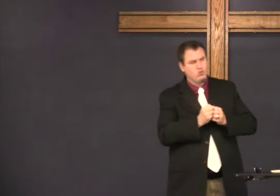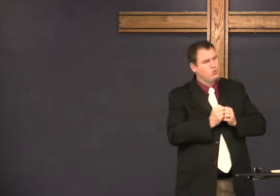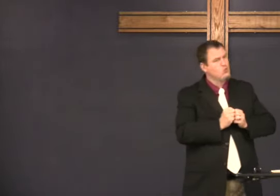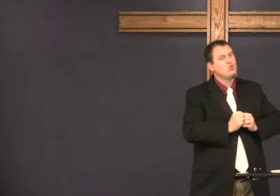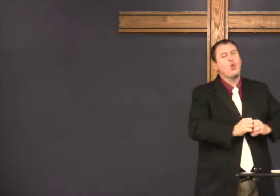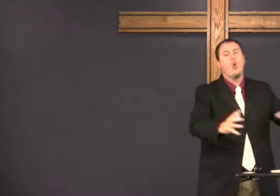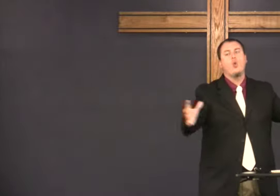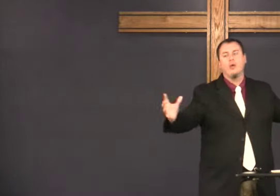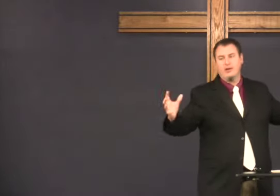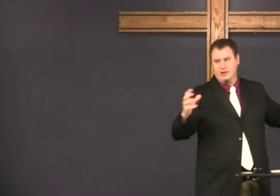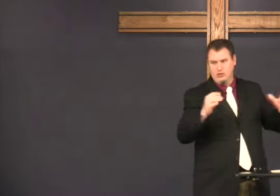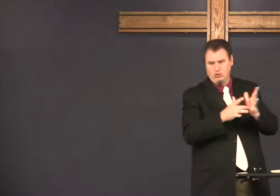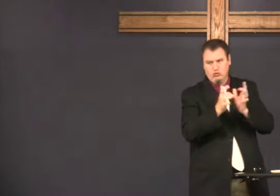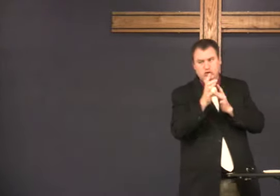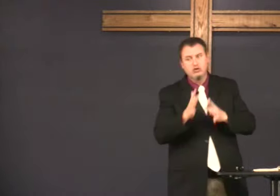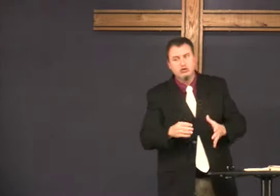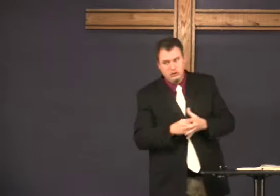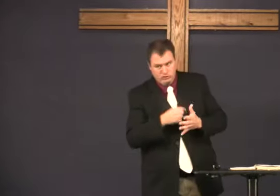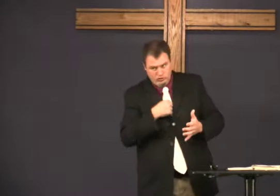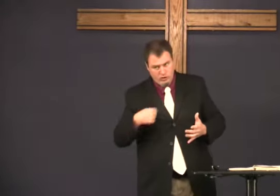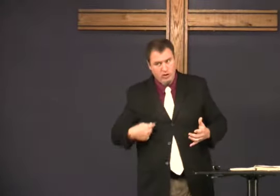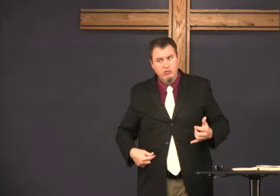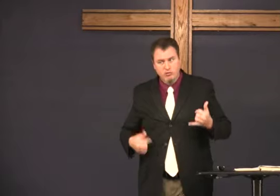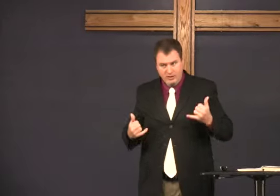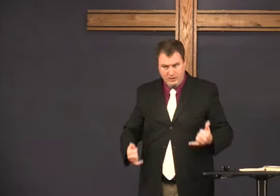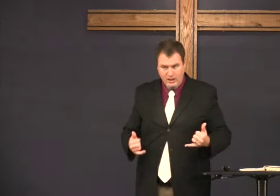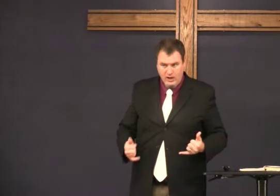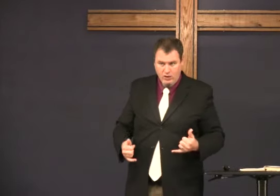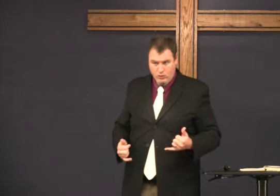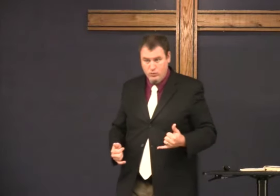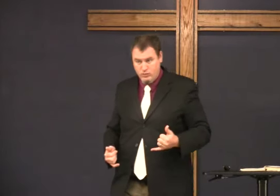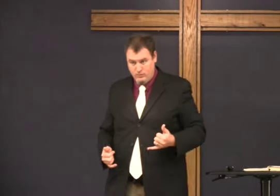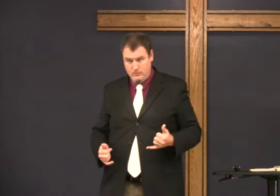the fastest growing, fastest spreading living in China.